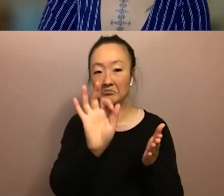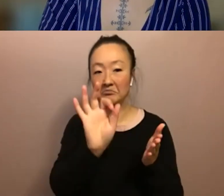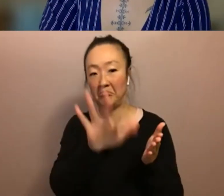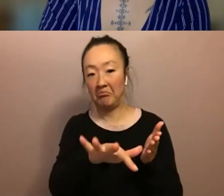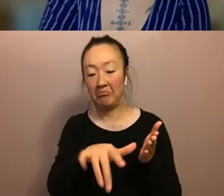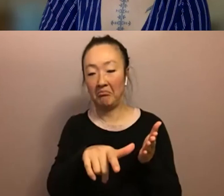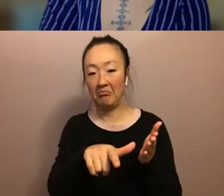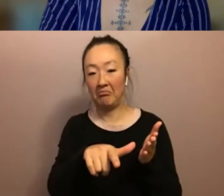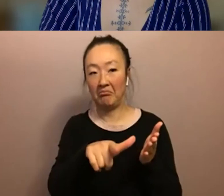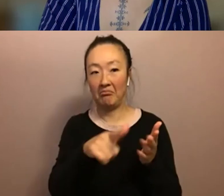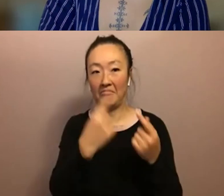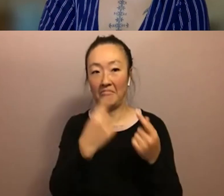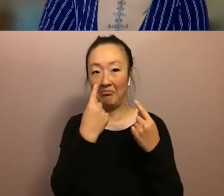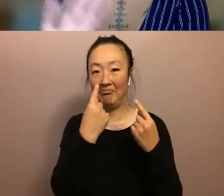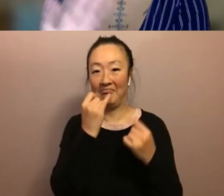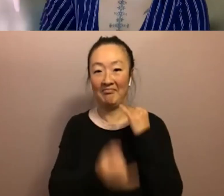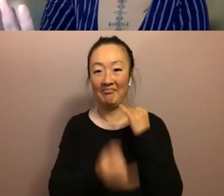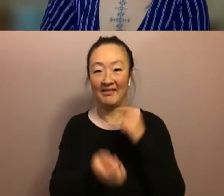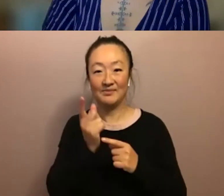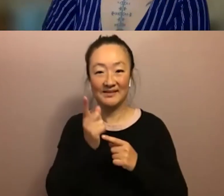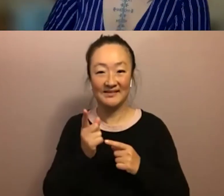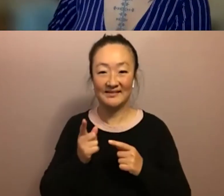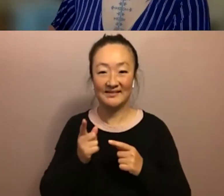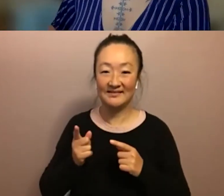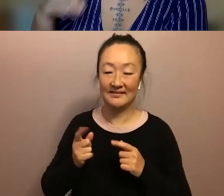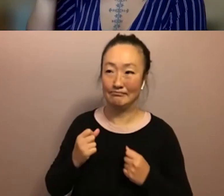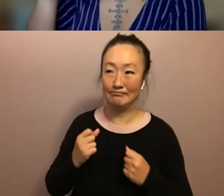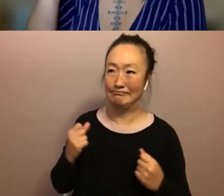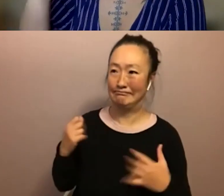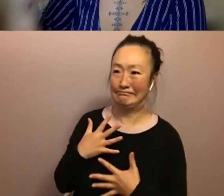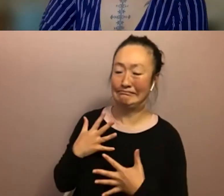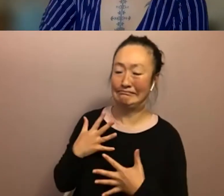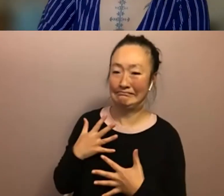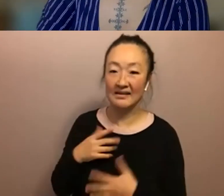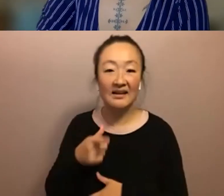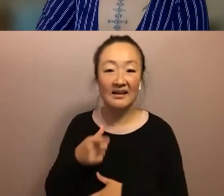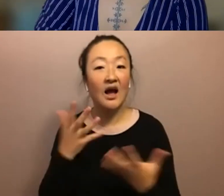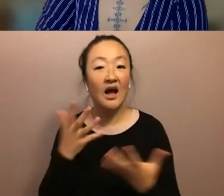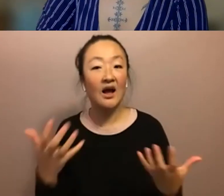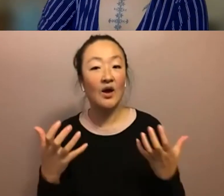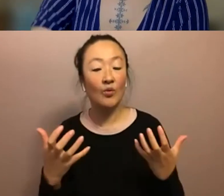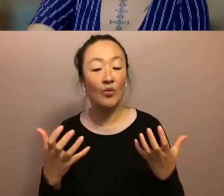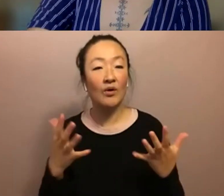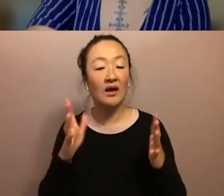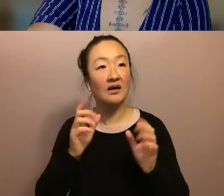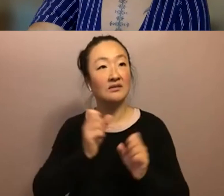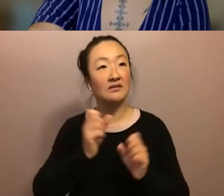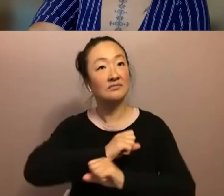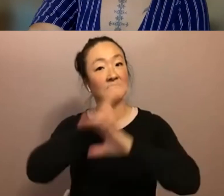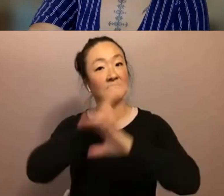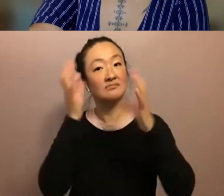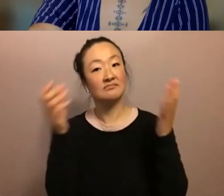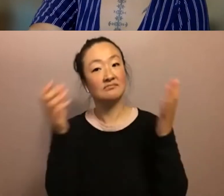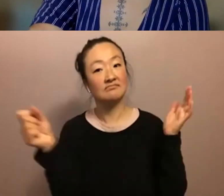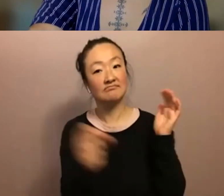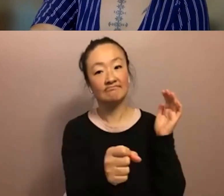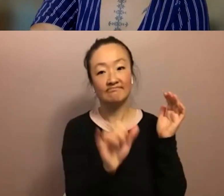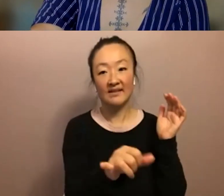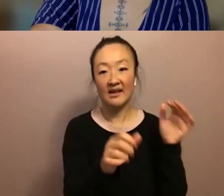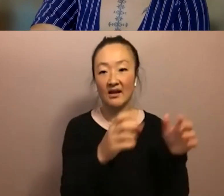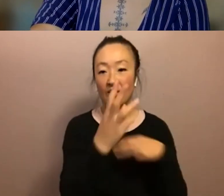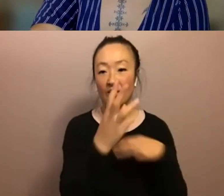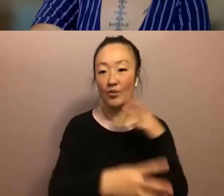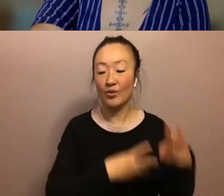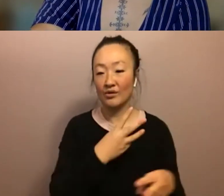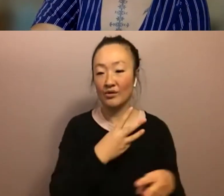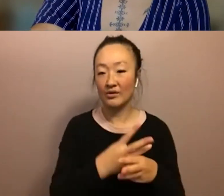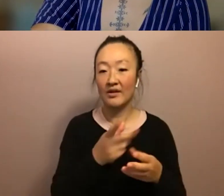scared i want to play i want to place us in that world and in that